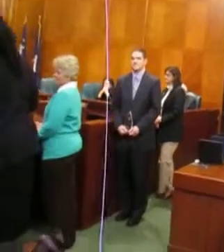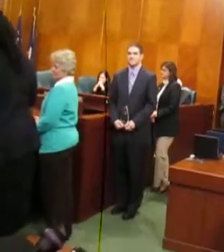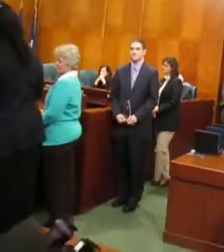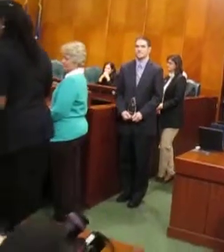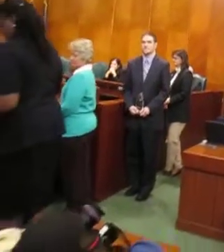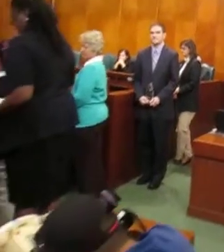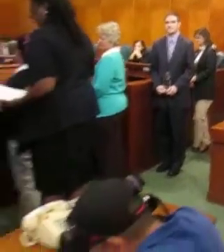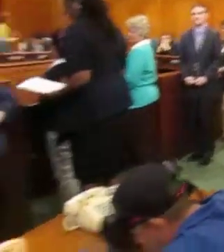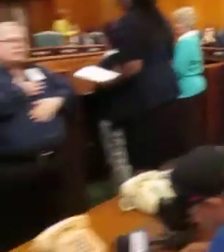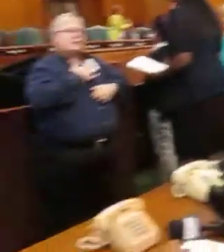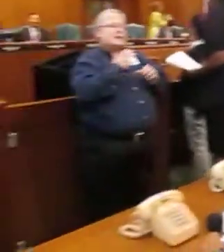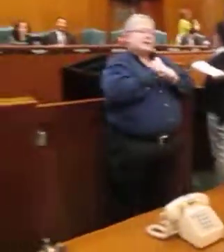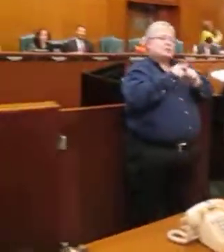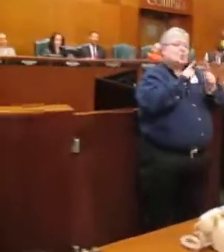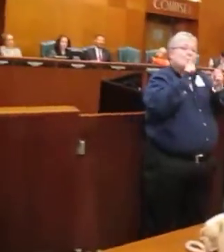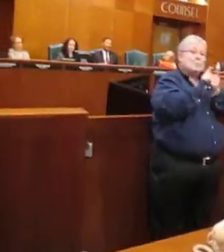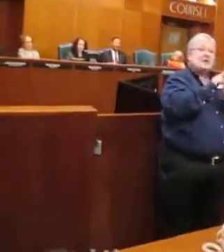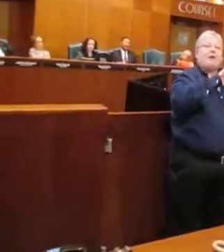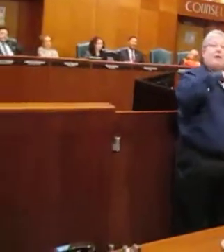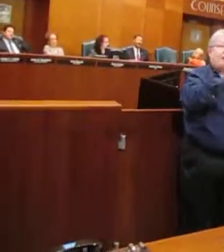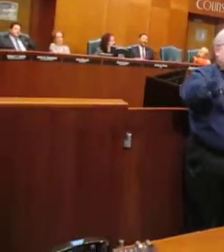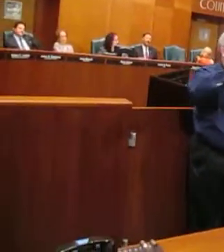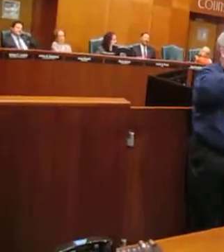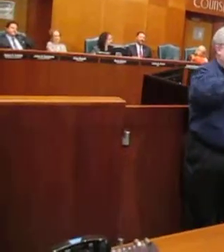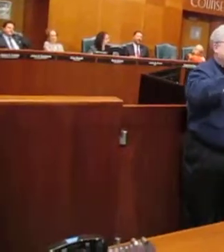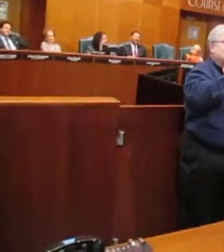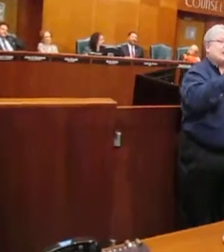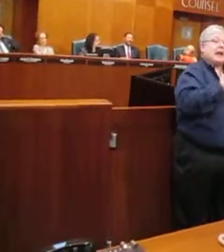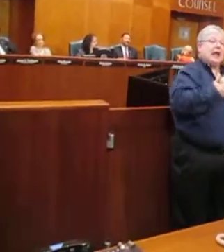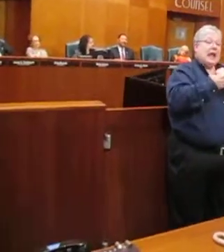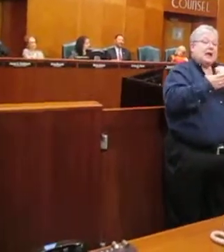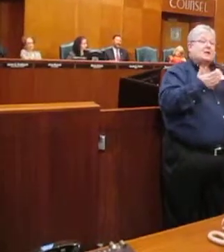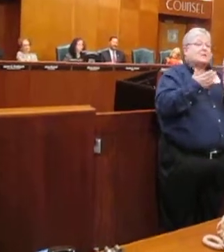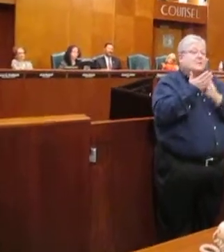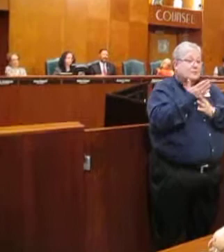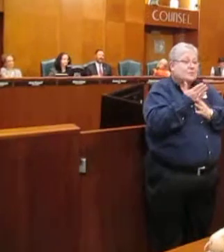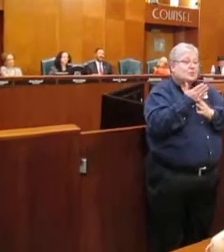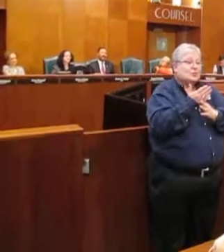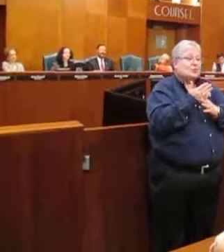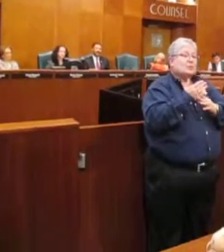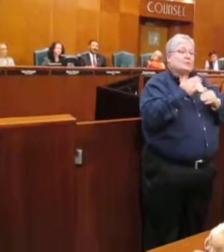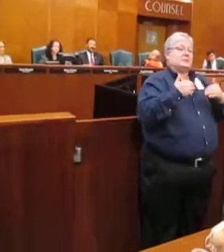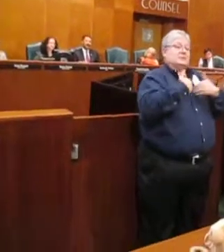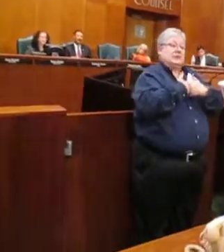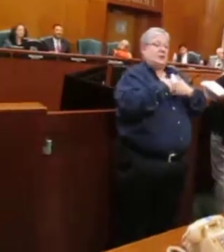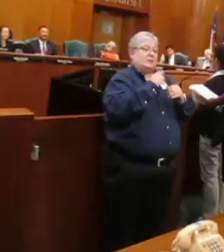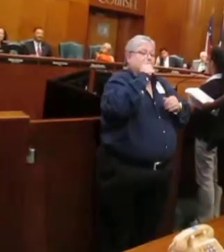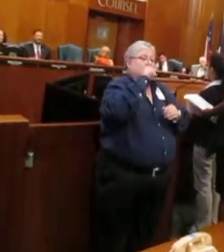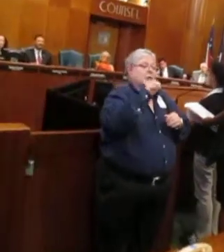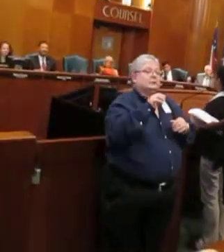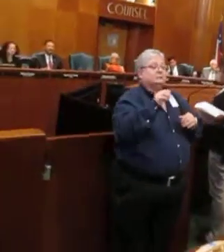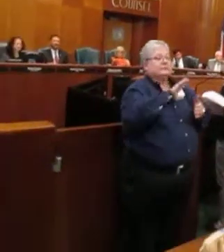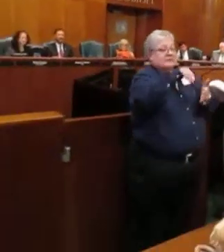appreciate getting to meet all these people and being able to help them through the Dance Center of Autism. Thank